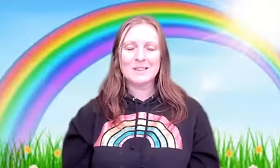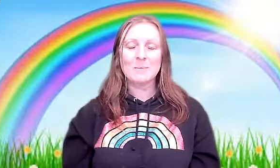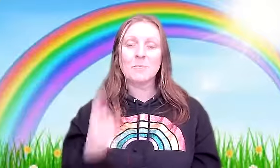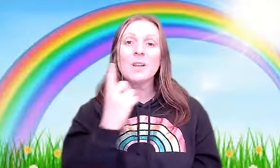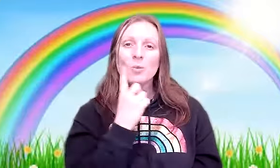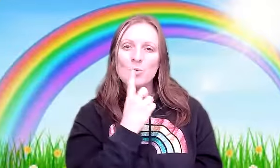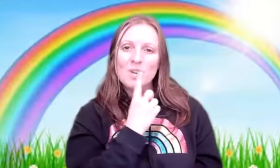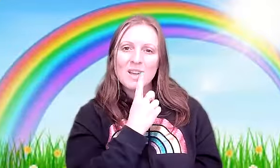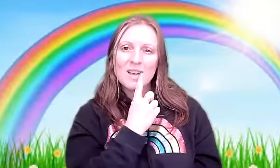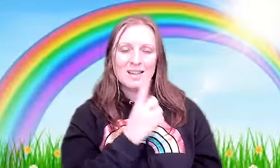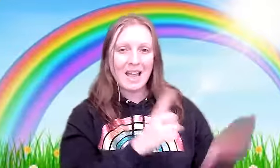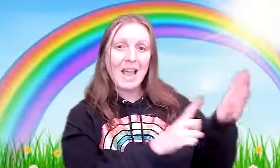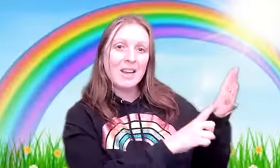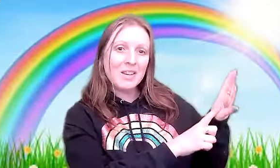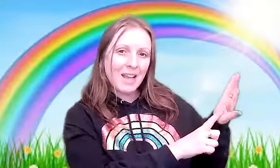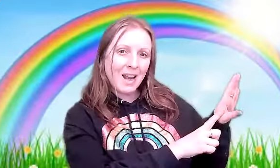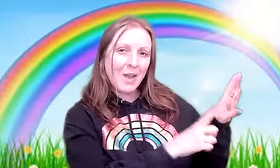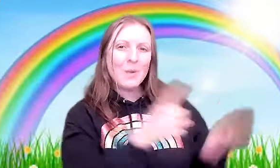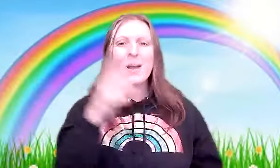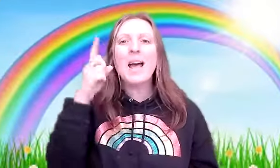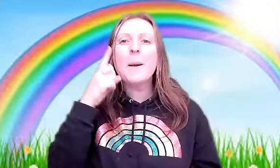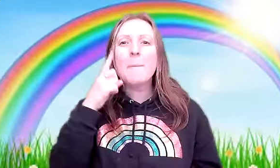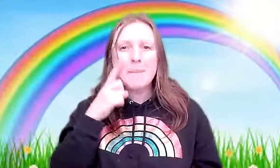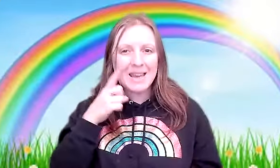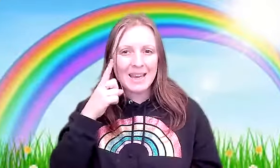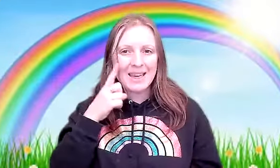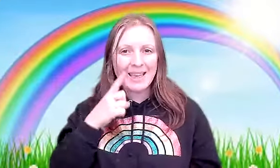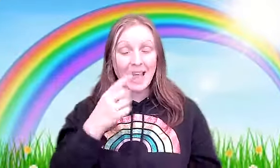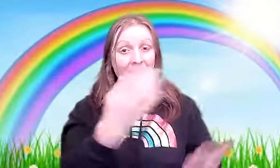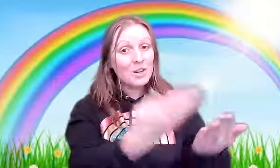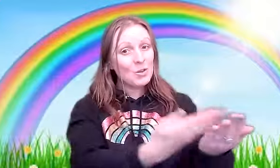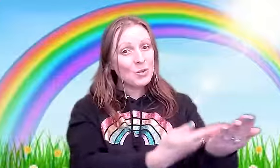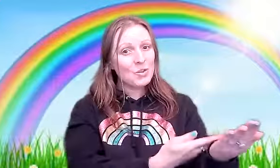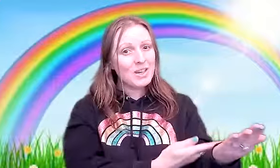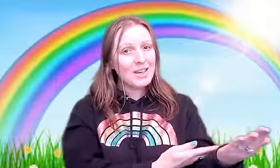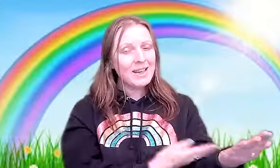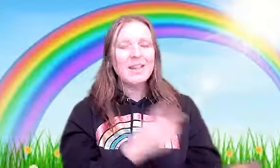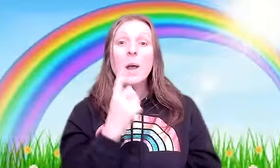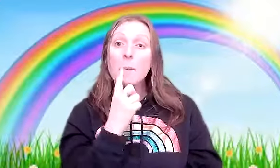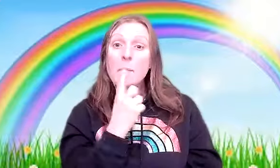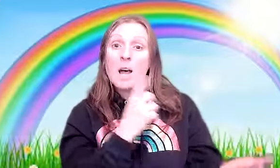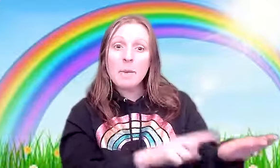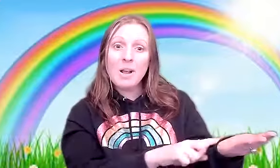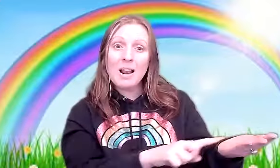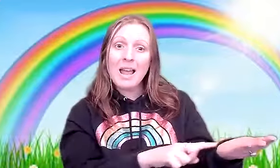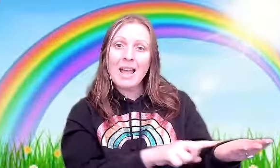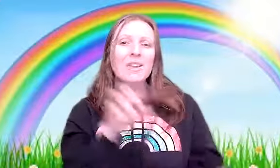Red and yellow and pink and green, purple and